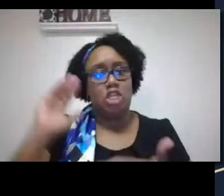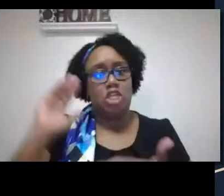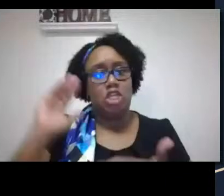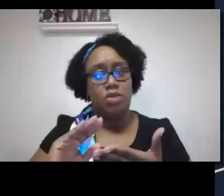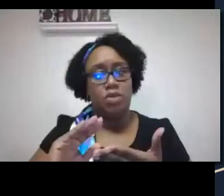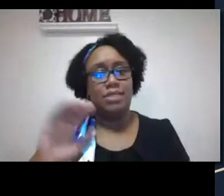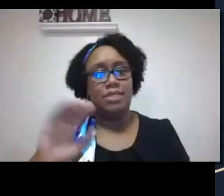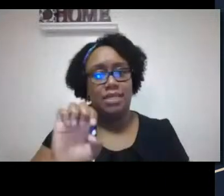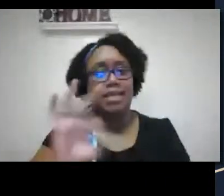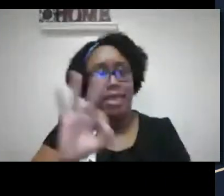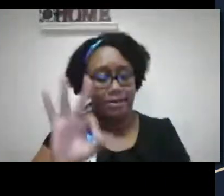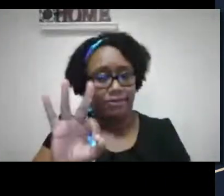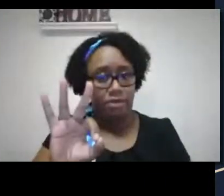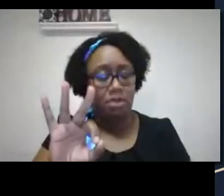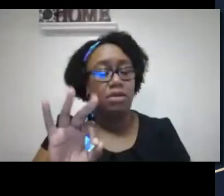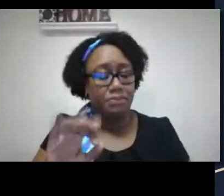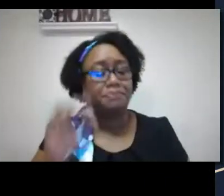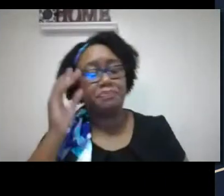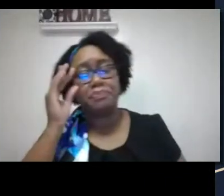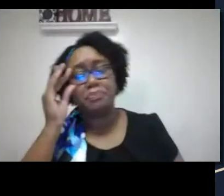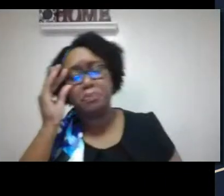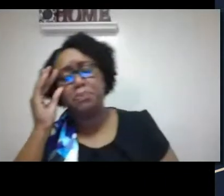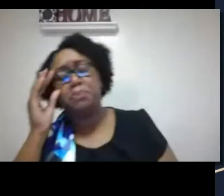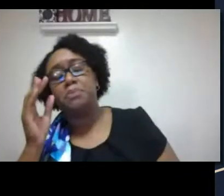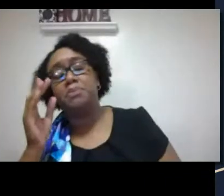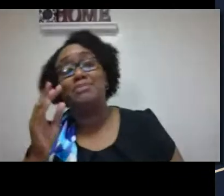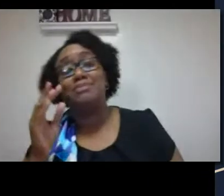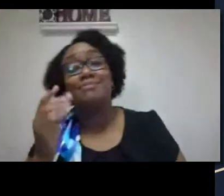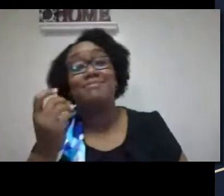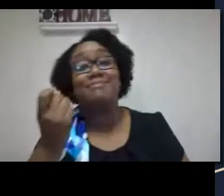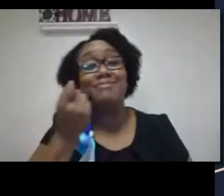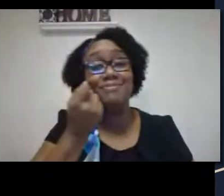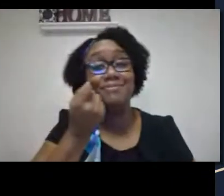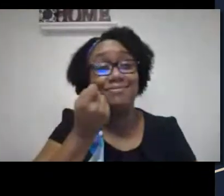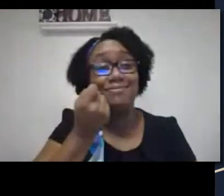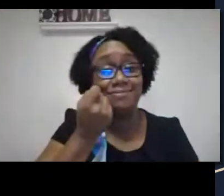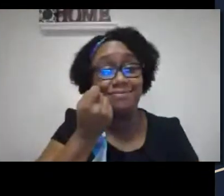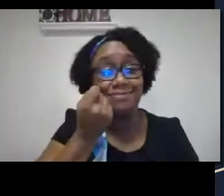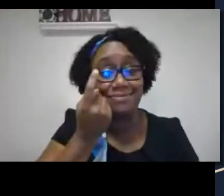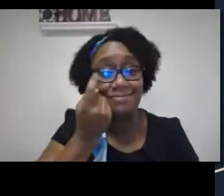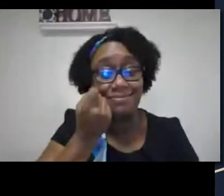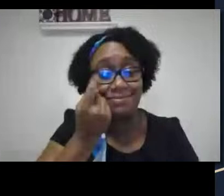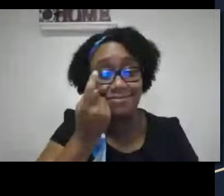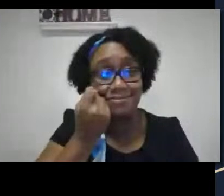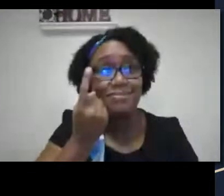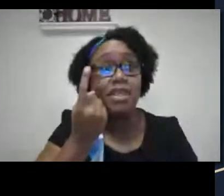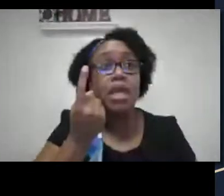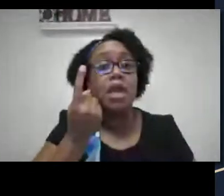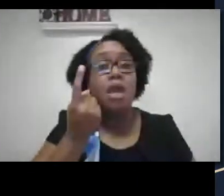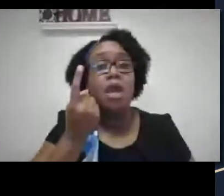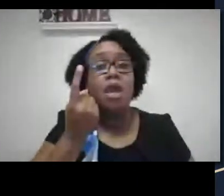say some, some deaf children exhibited decrease in executive function.